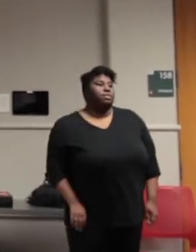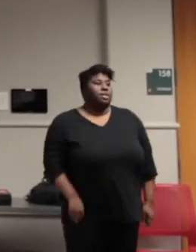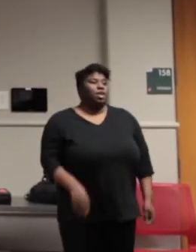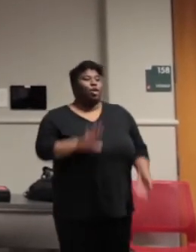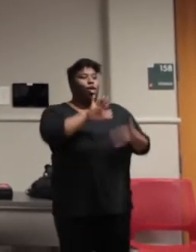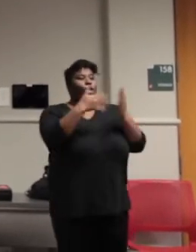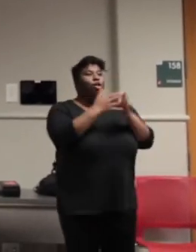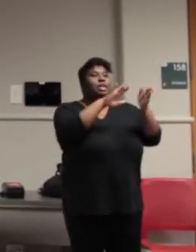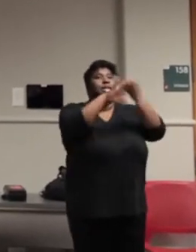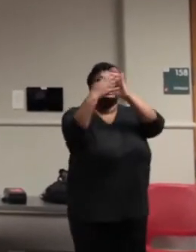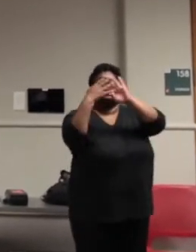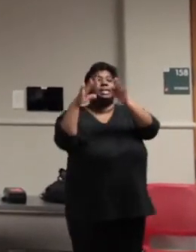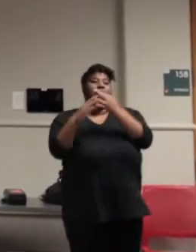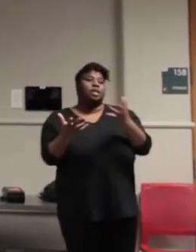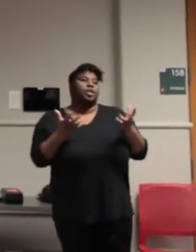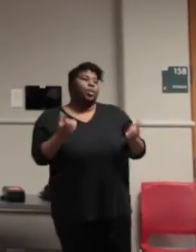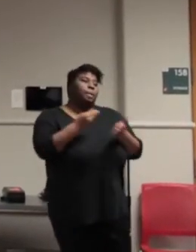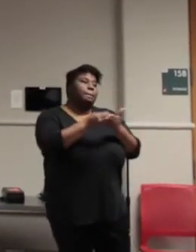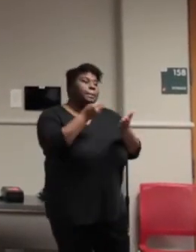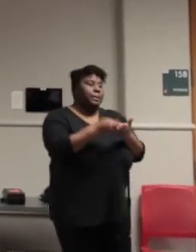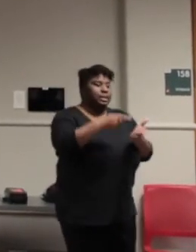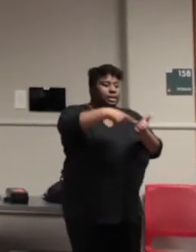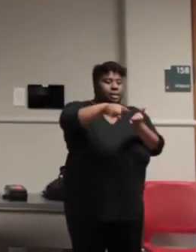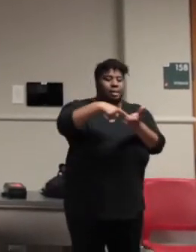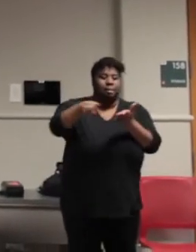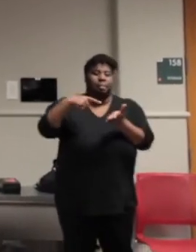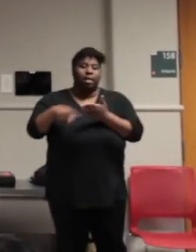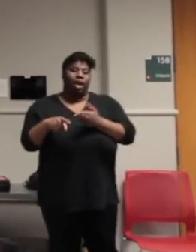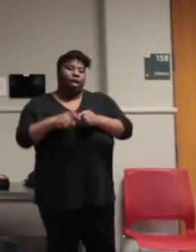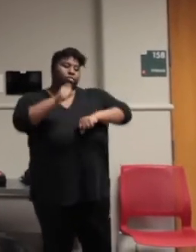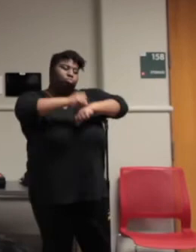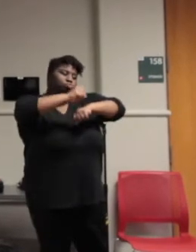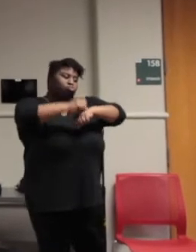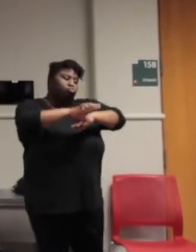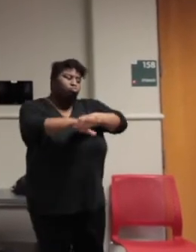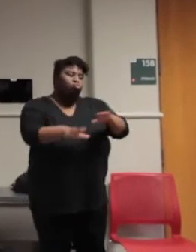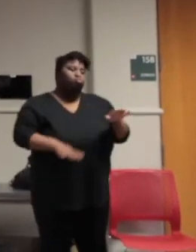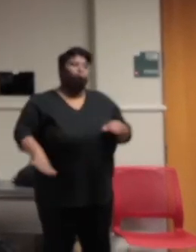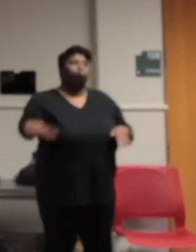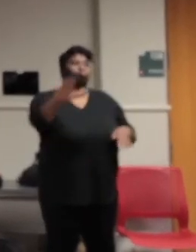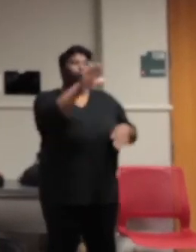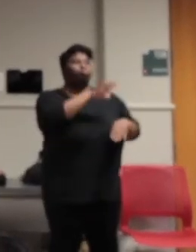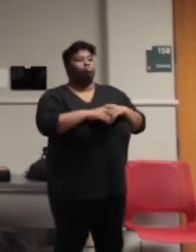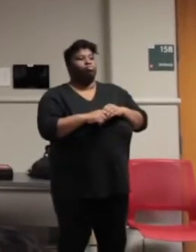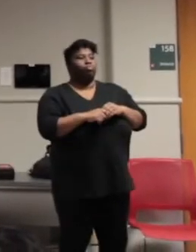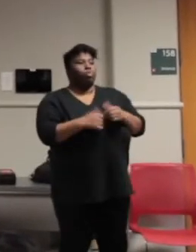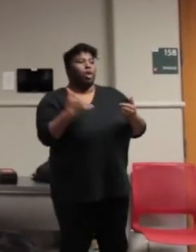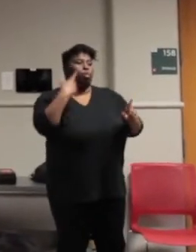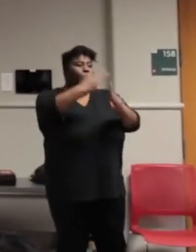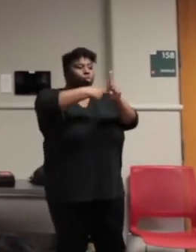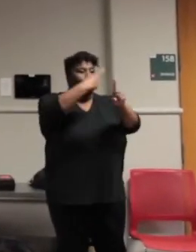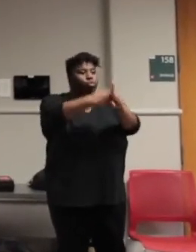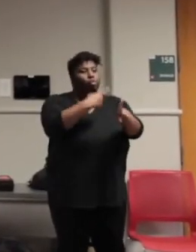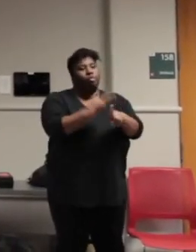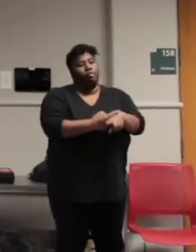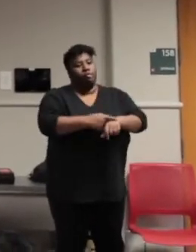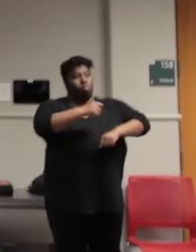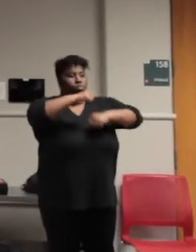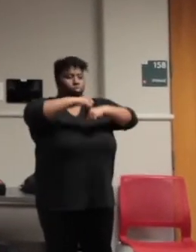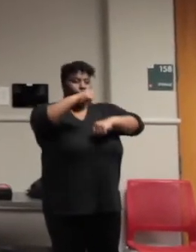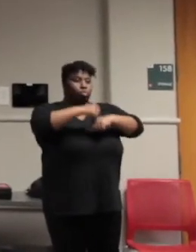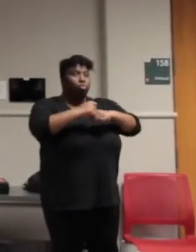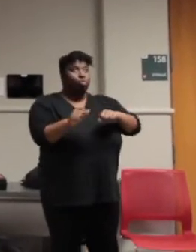they want money to pay taxes to the concrete kingdom, and they want to rent, and they want rent for their concrete ceilings.